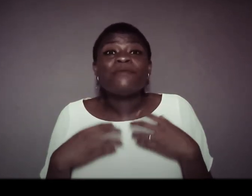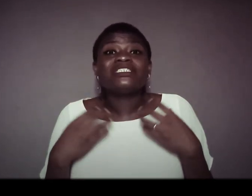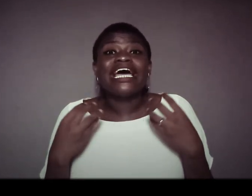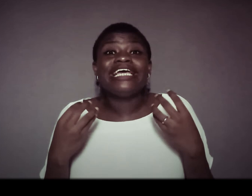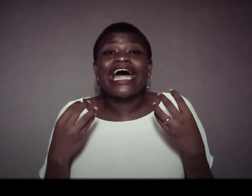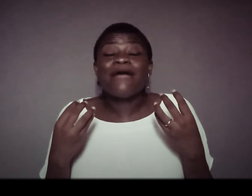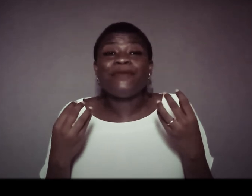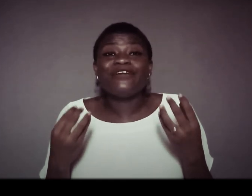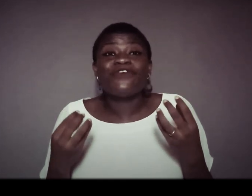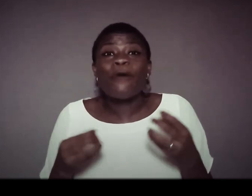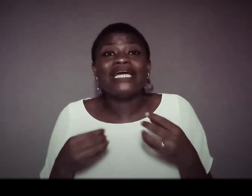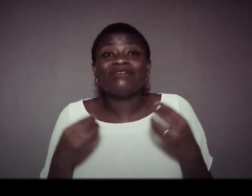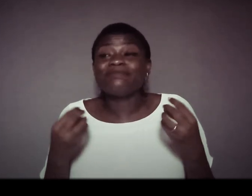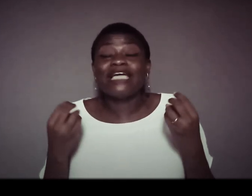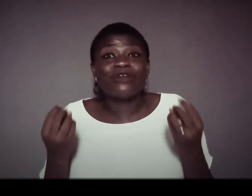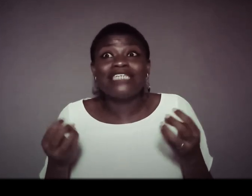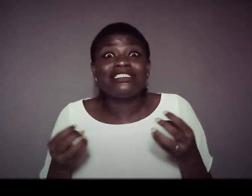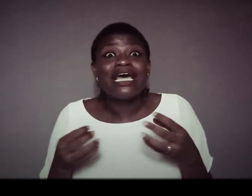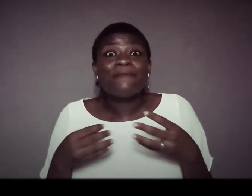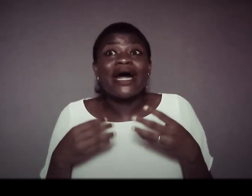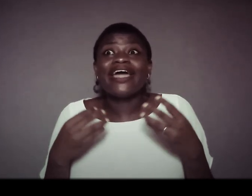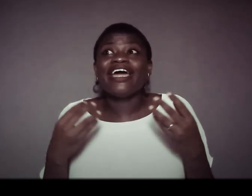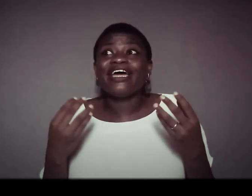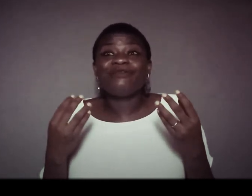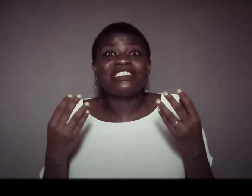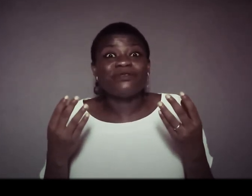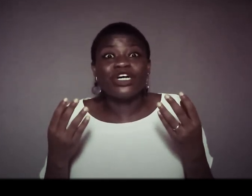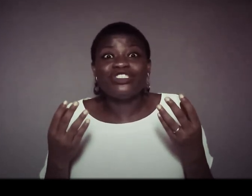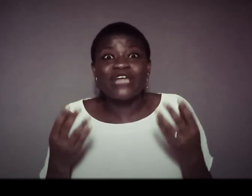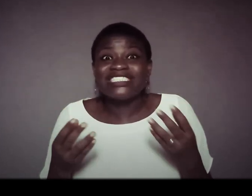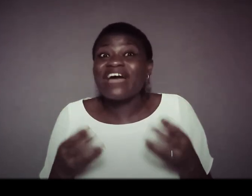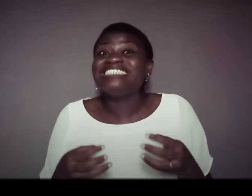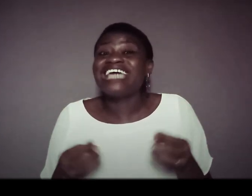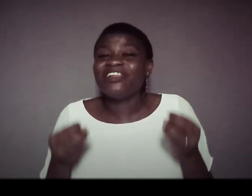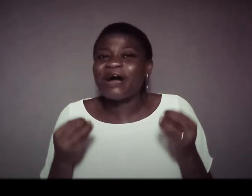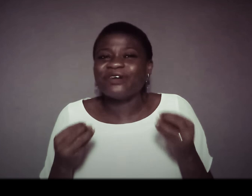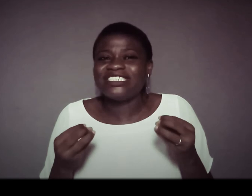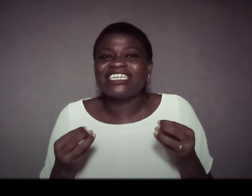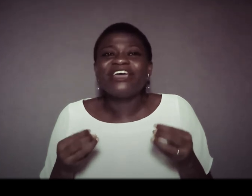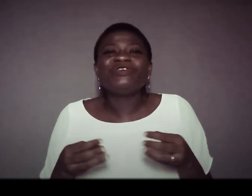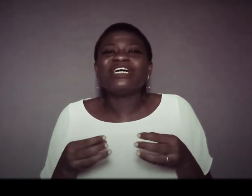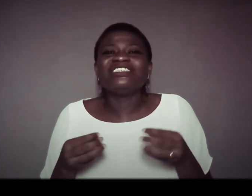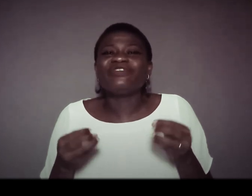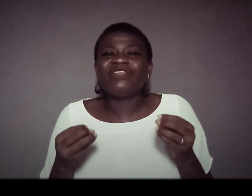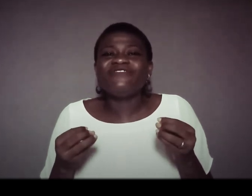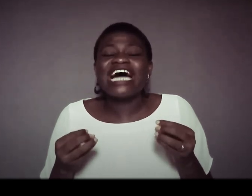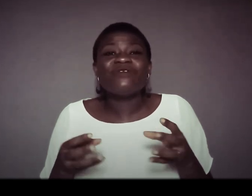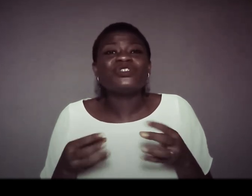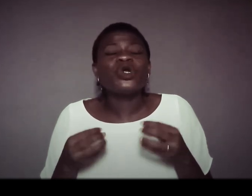how much i i paid for all my dress my trad my reception dress if i tell you how much you will not even believe it and they were so